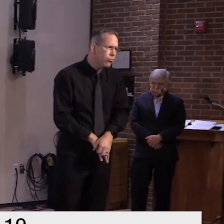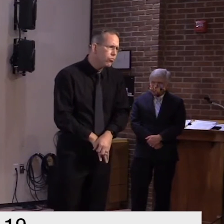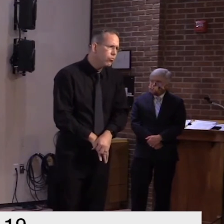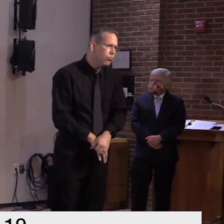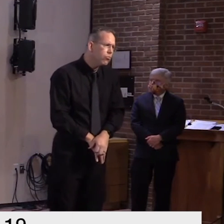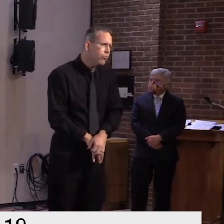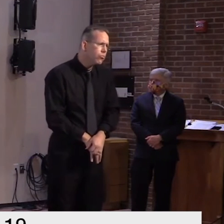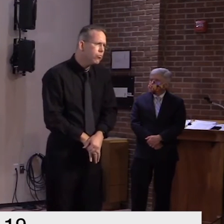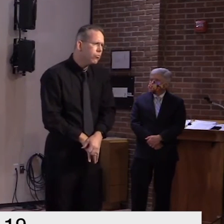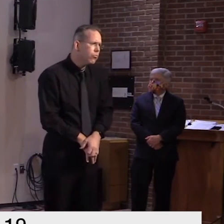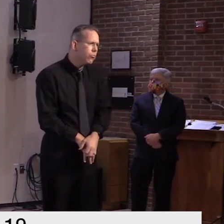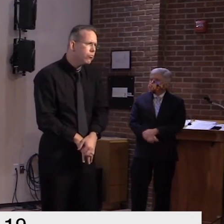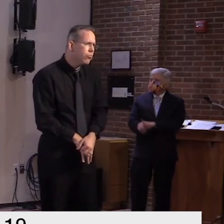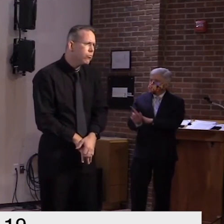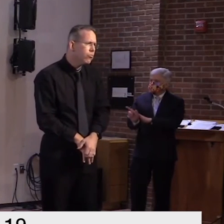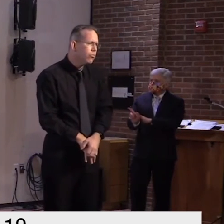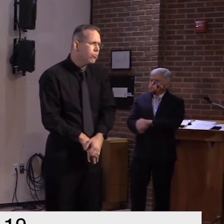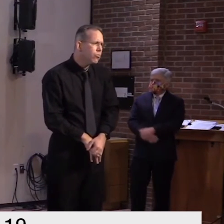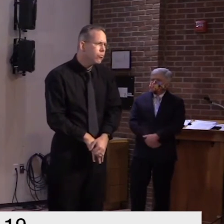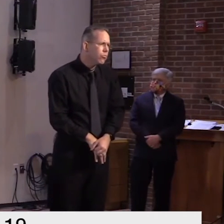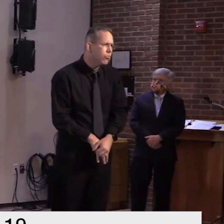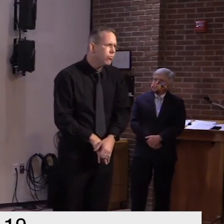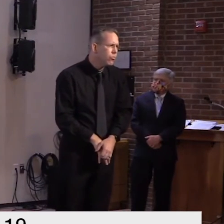have been linked to the special facilities